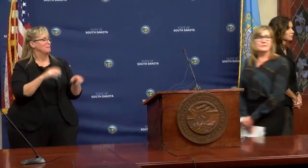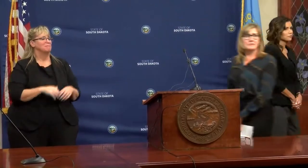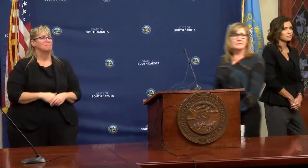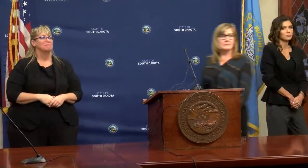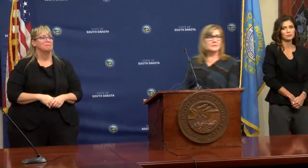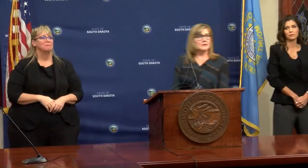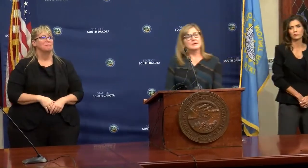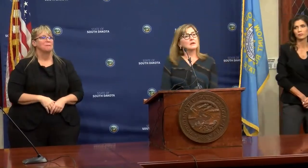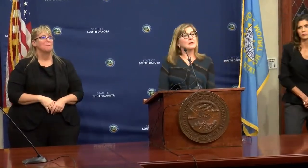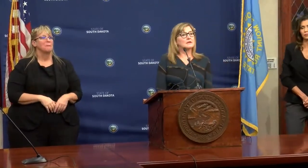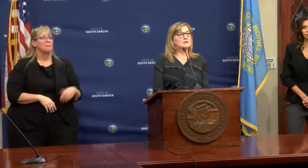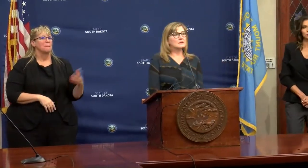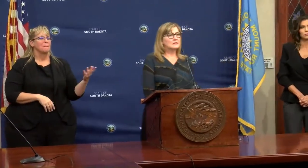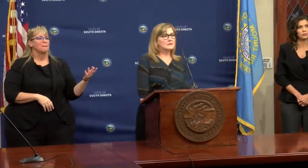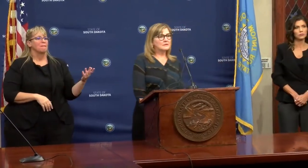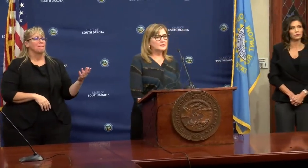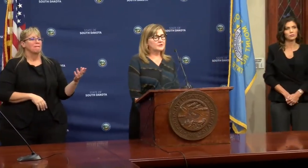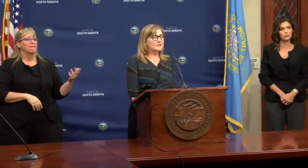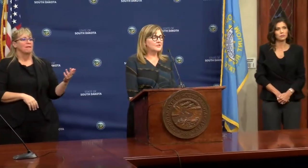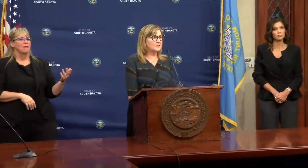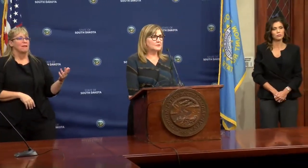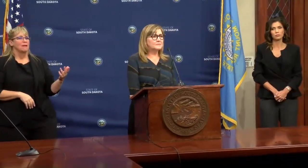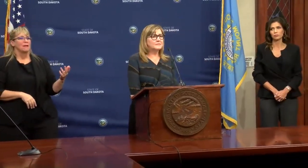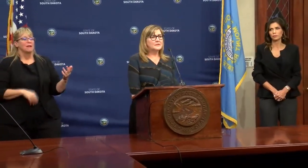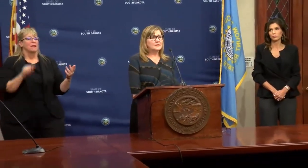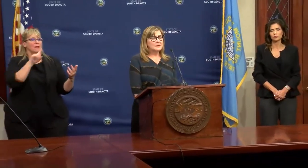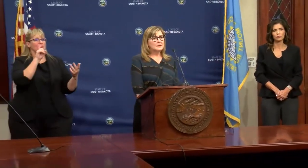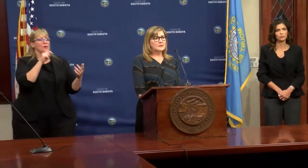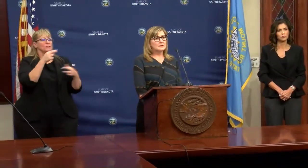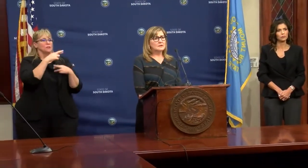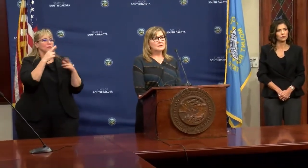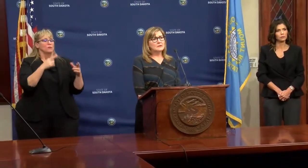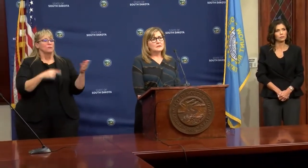Governor, I have another question. There's a question in the room.